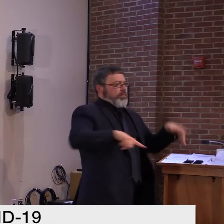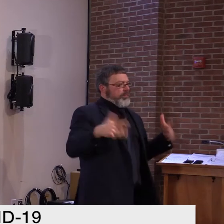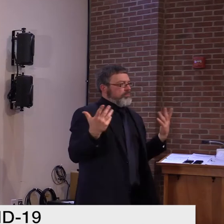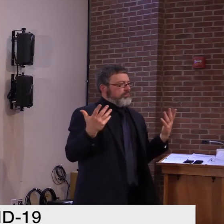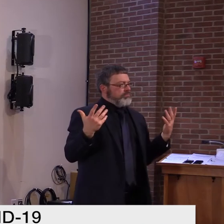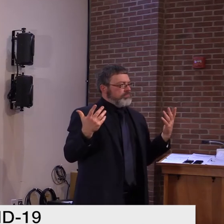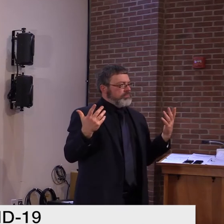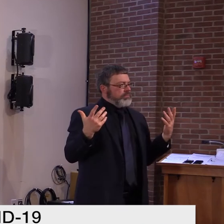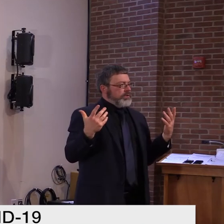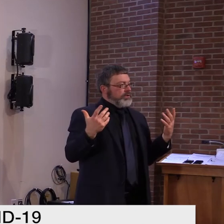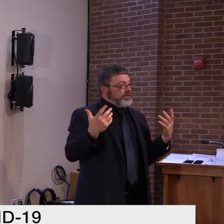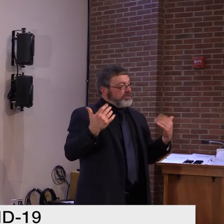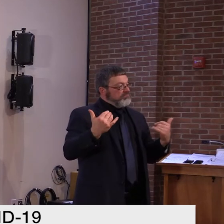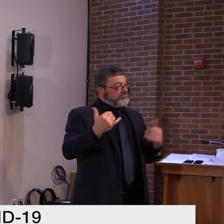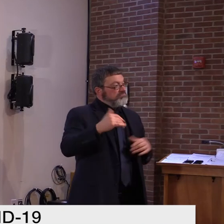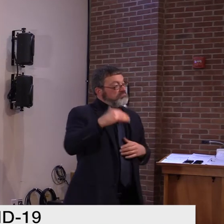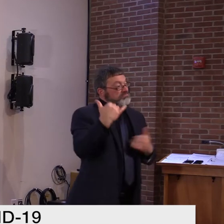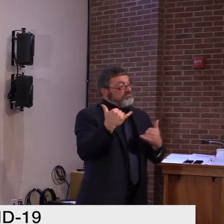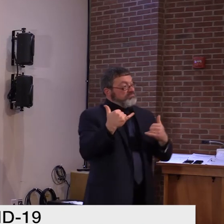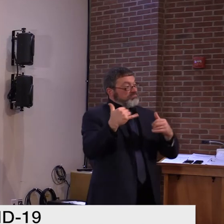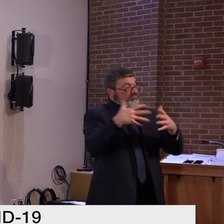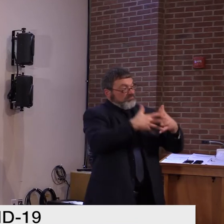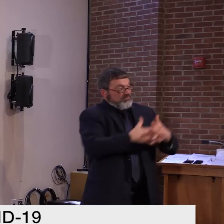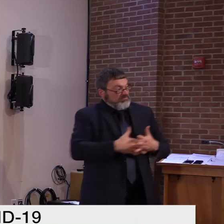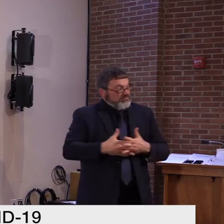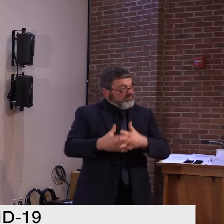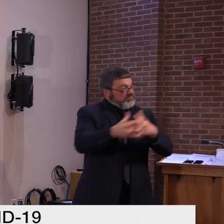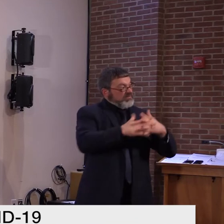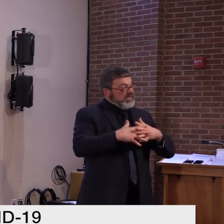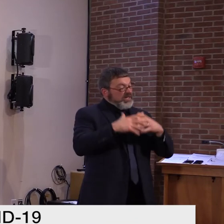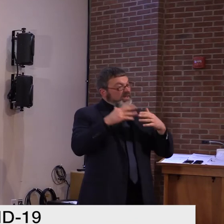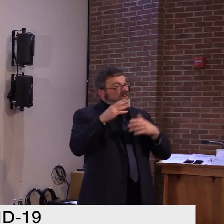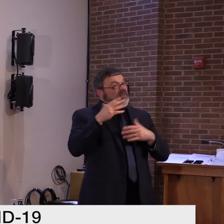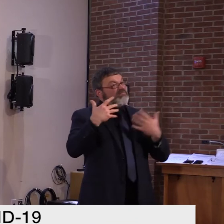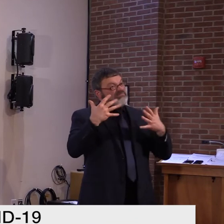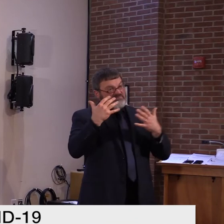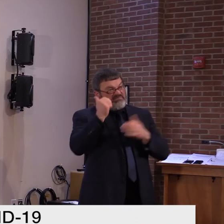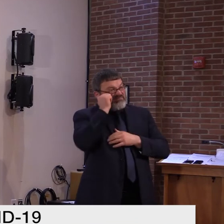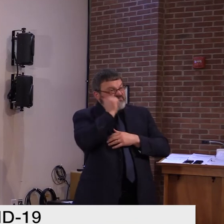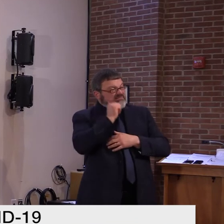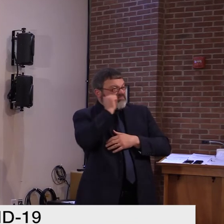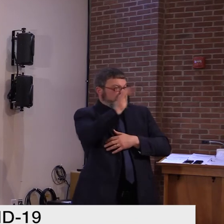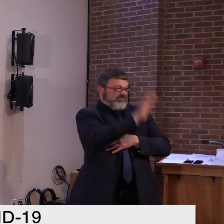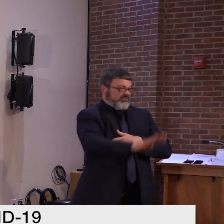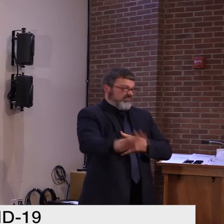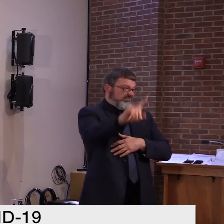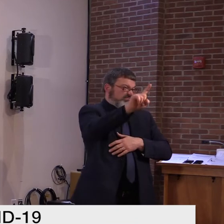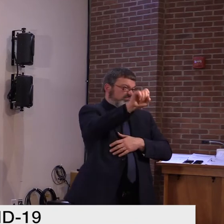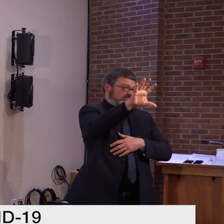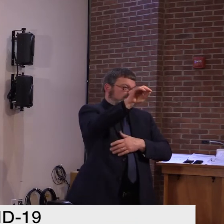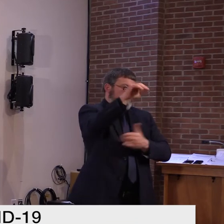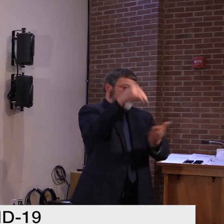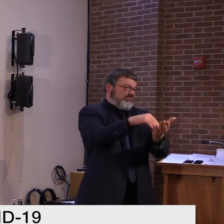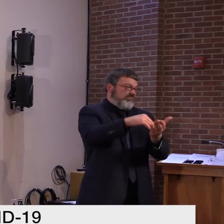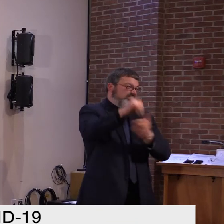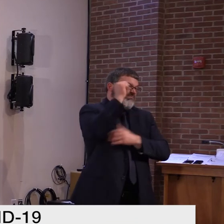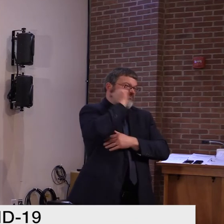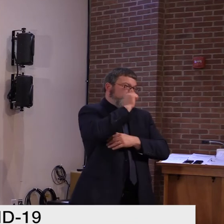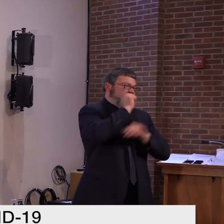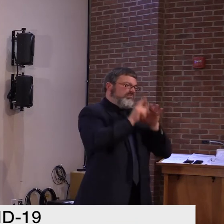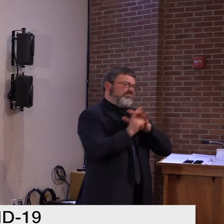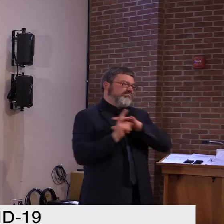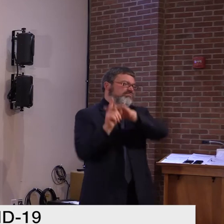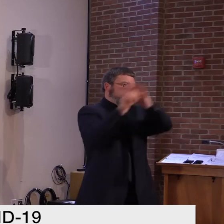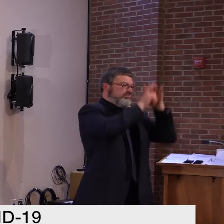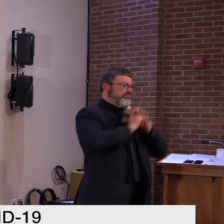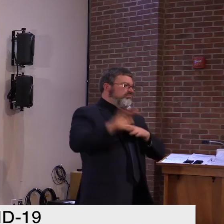shows we already have a higher peak than we did in the beginning. So there is all that to contend with, but